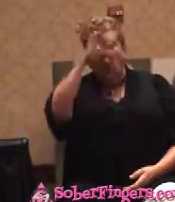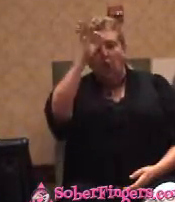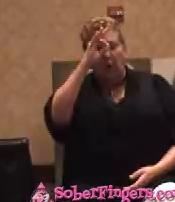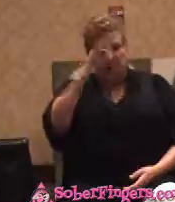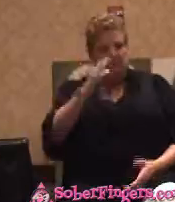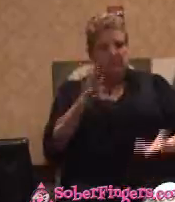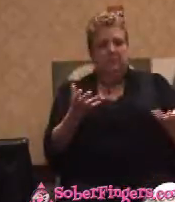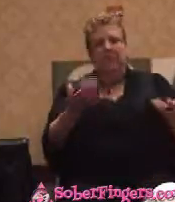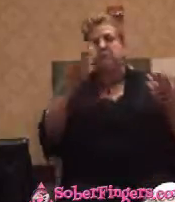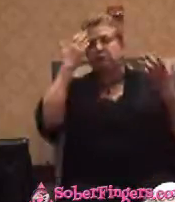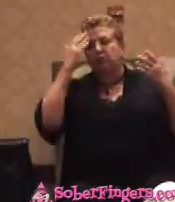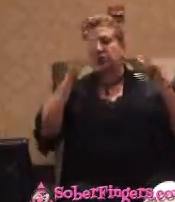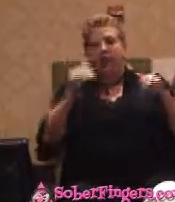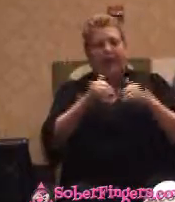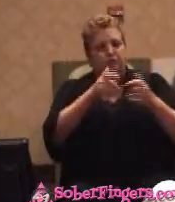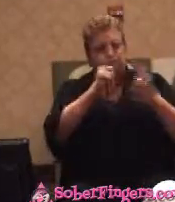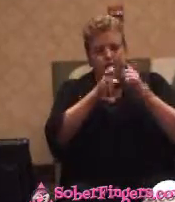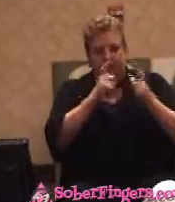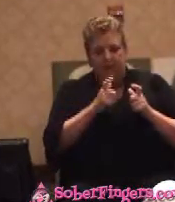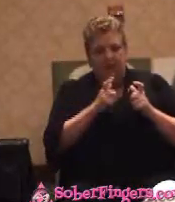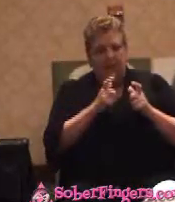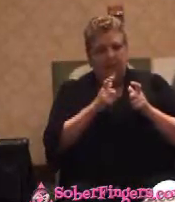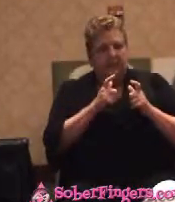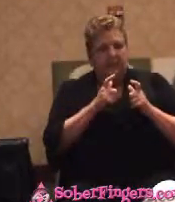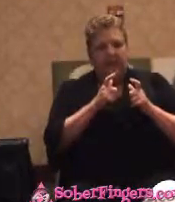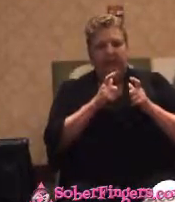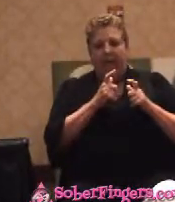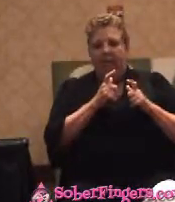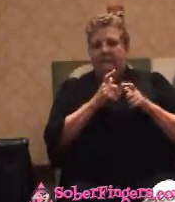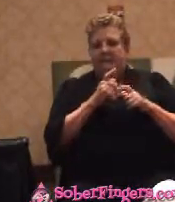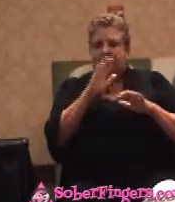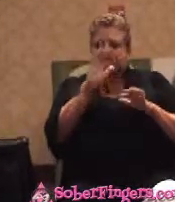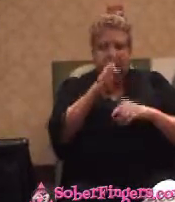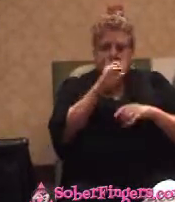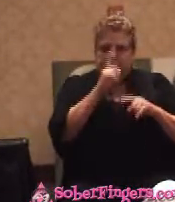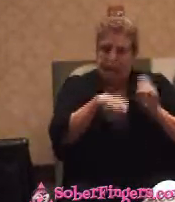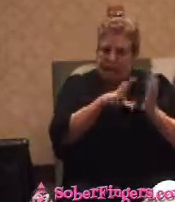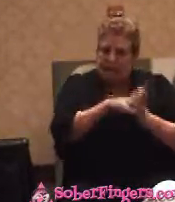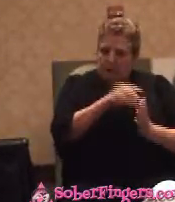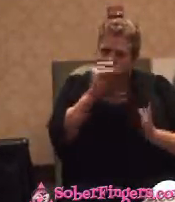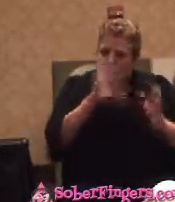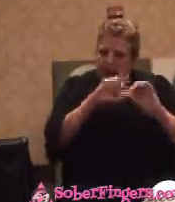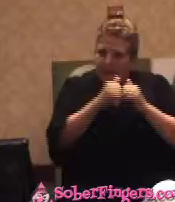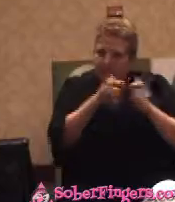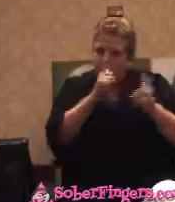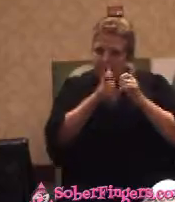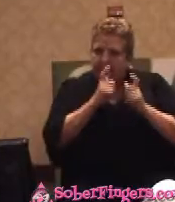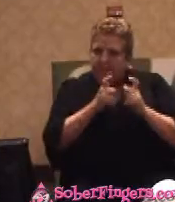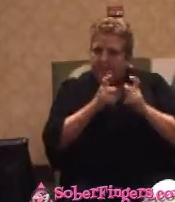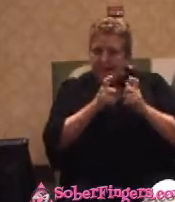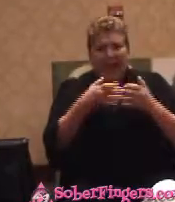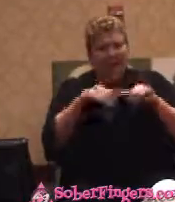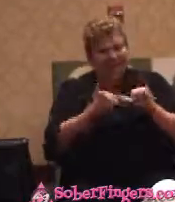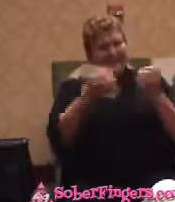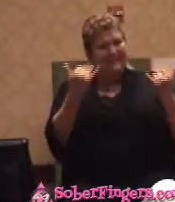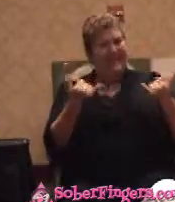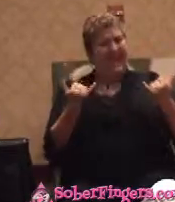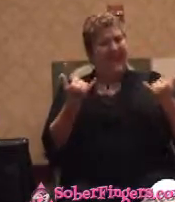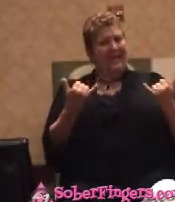And she seems to be incapable of learning how to drink. Today, still, sometimes we'll go out and